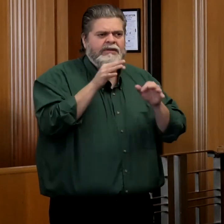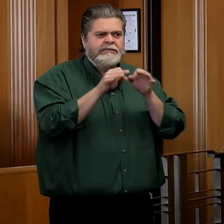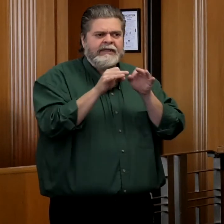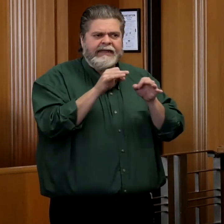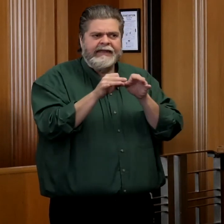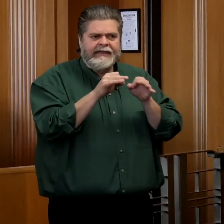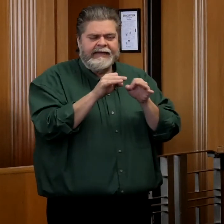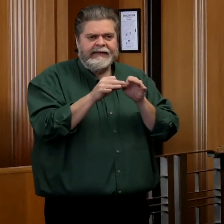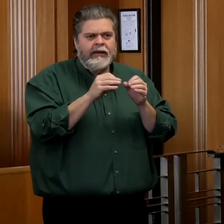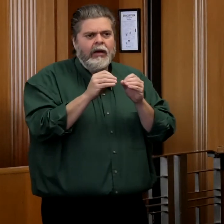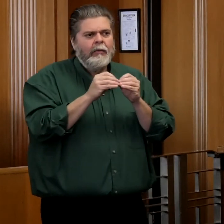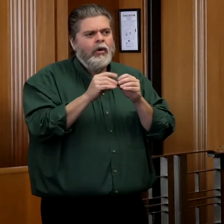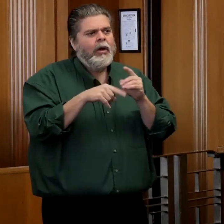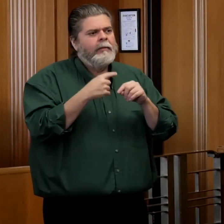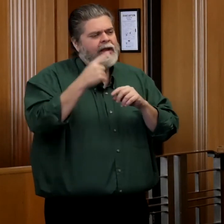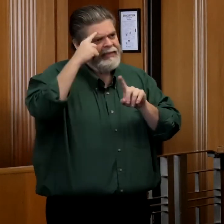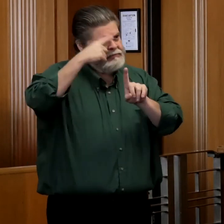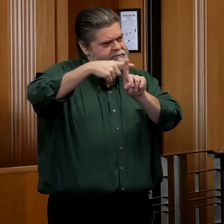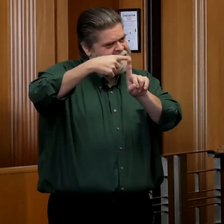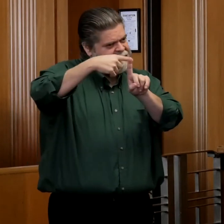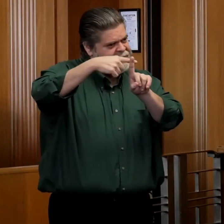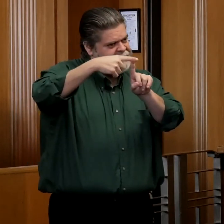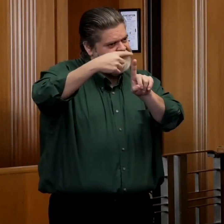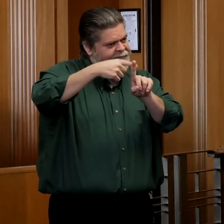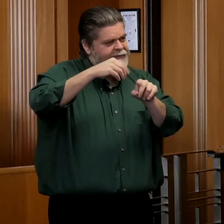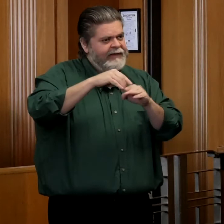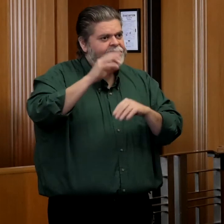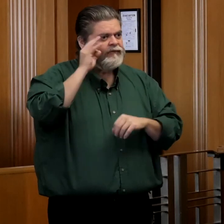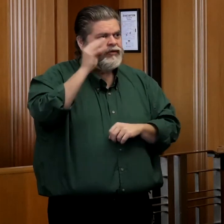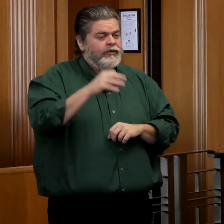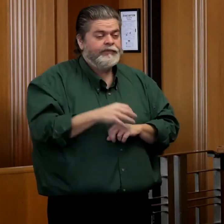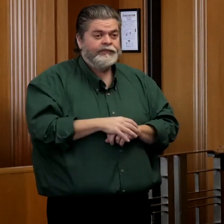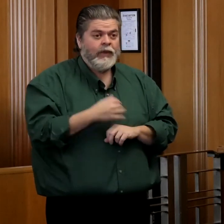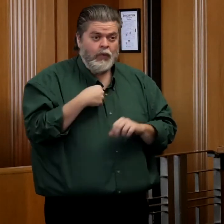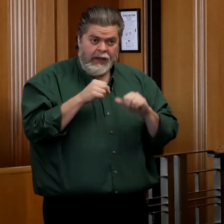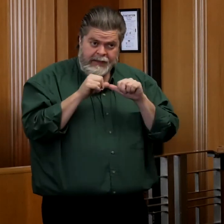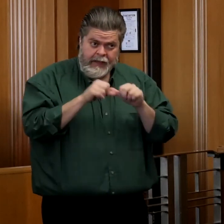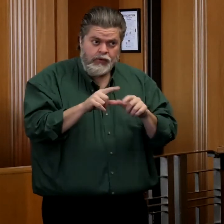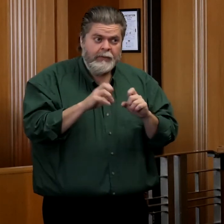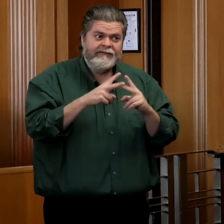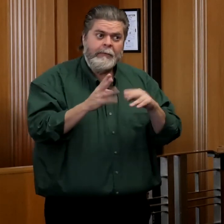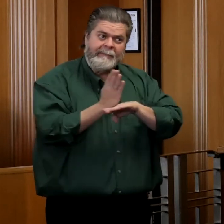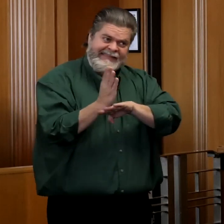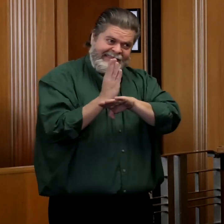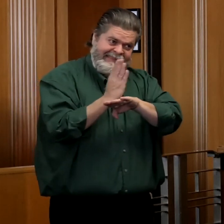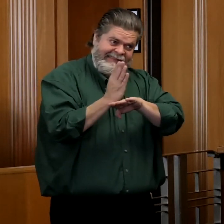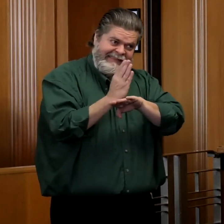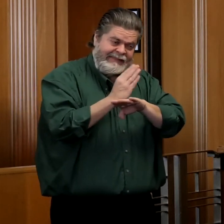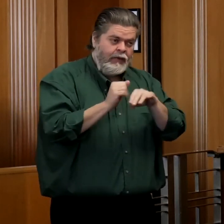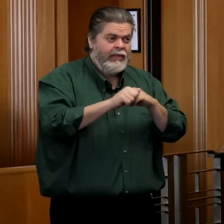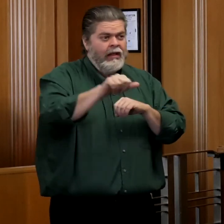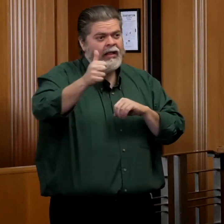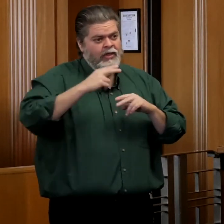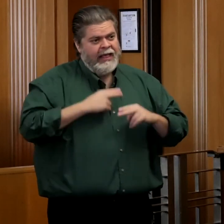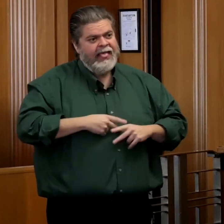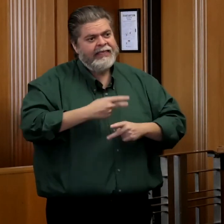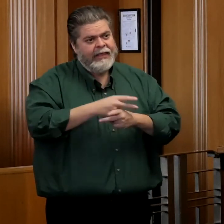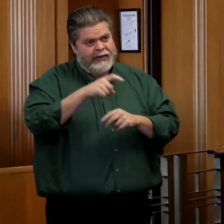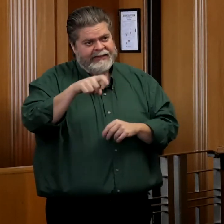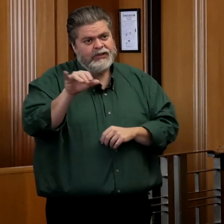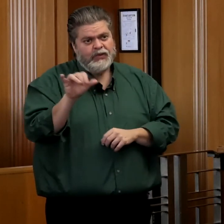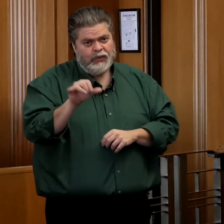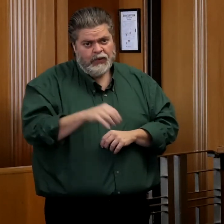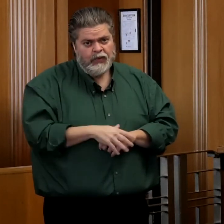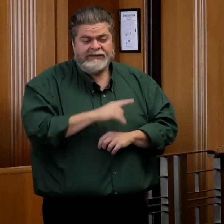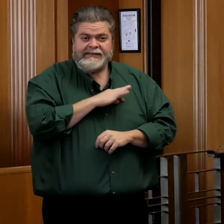bit about the optimism in the future. We continue to be very busy with other health care needs, well. Our